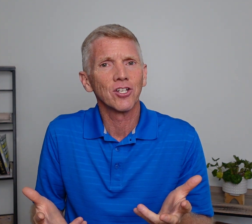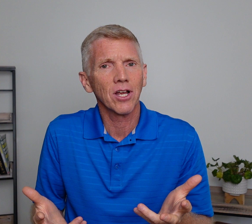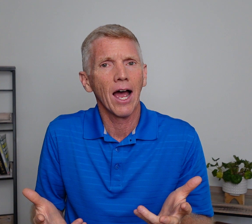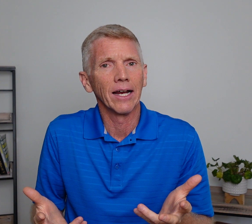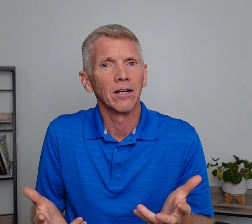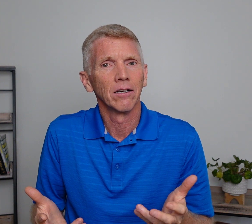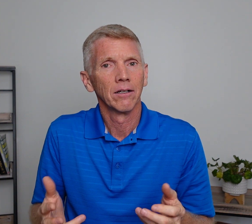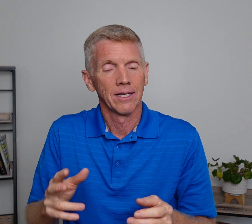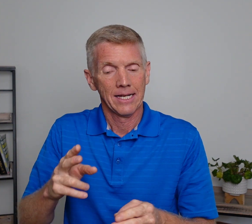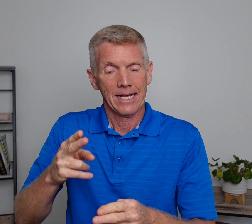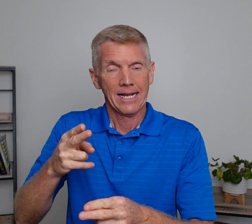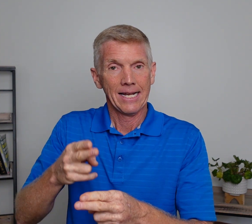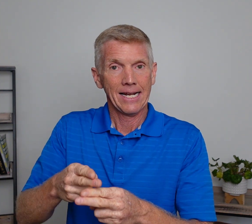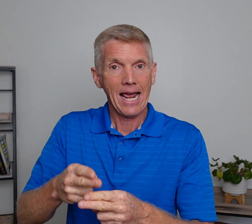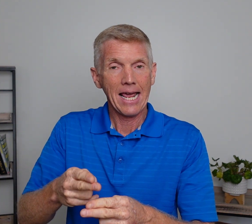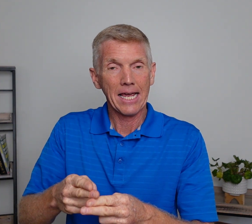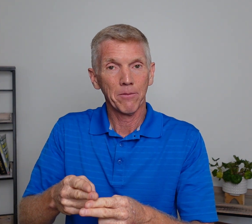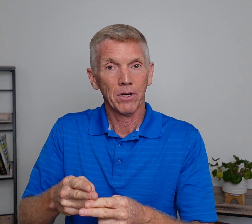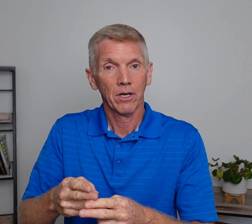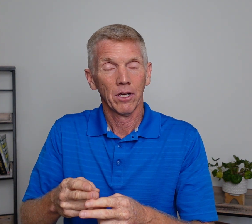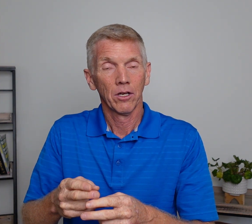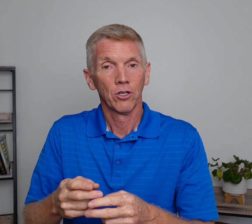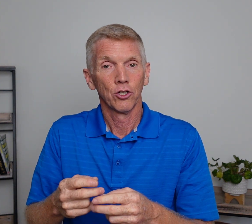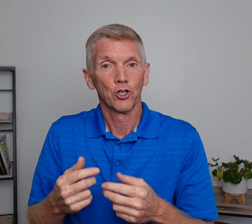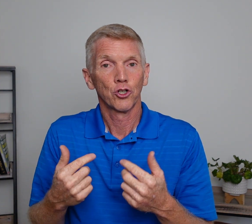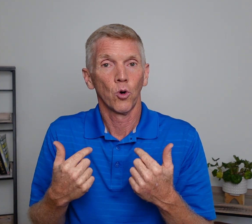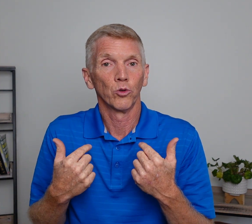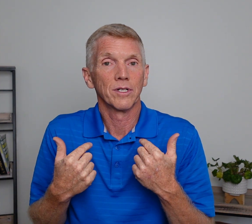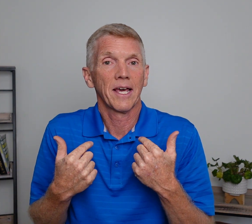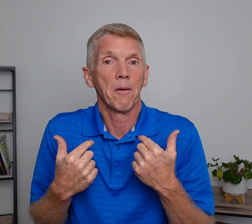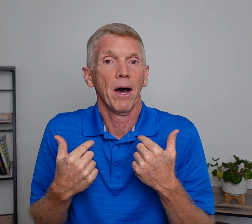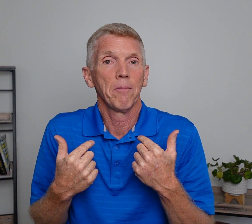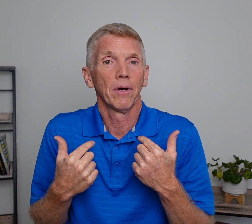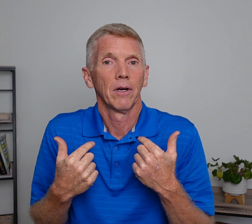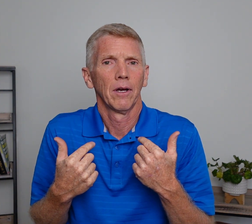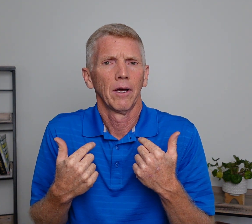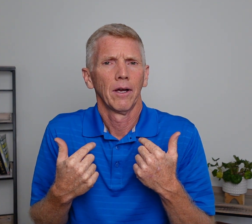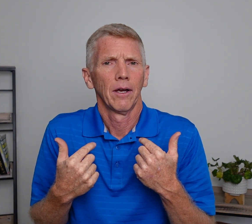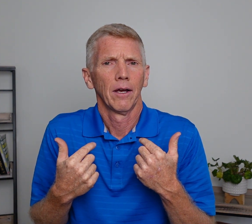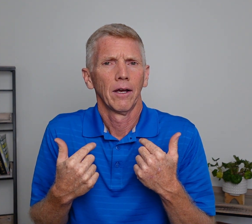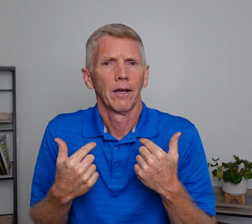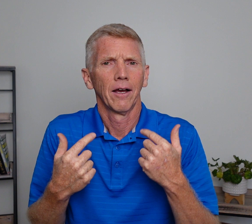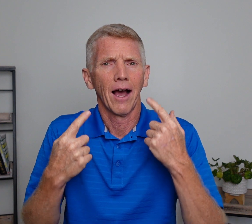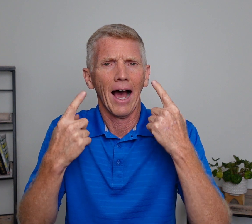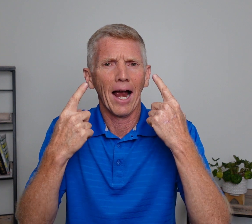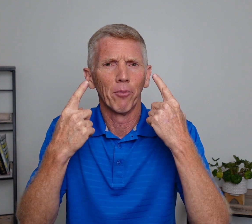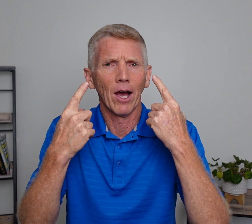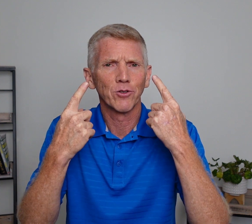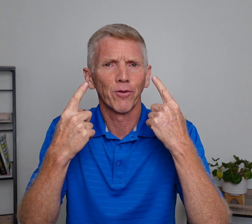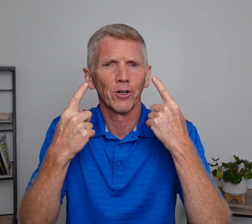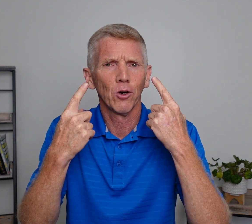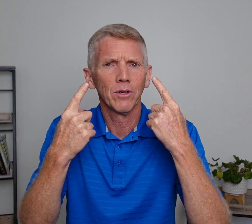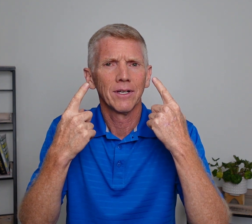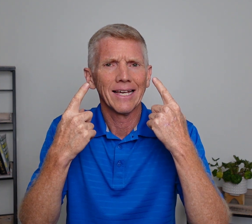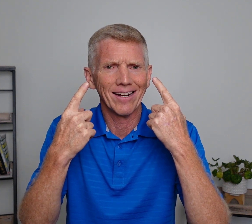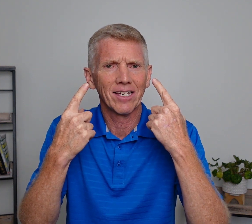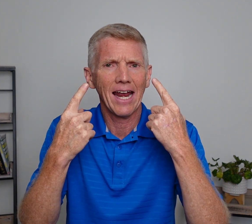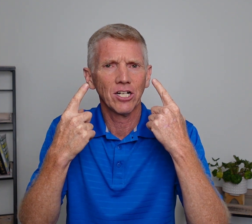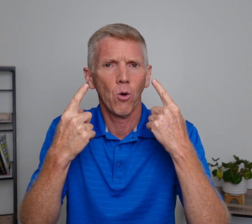sign. Name, shoulders came up, eyebrows furrowed, indicating a